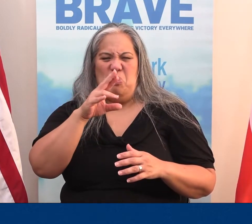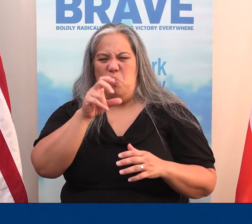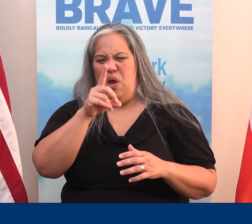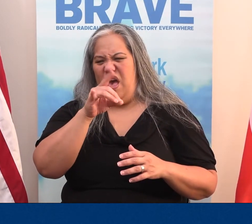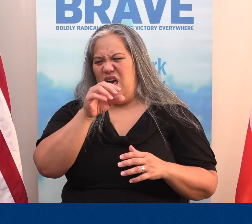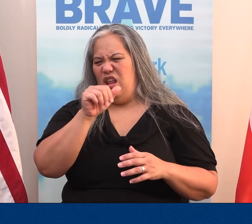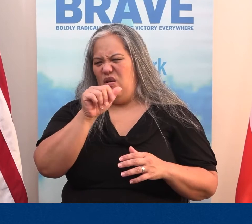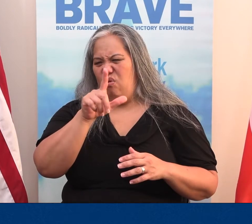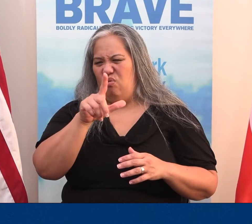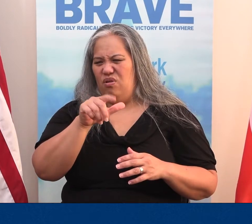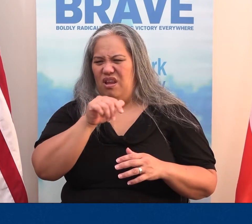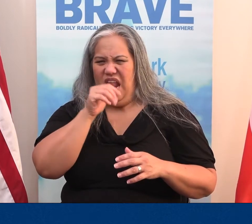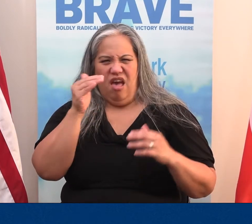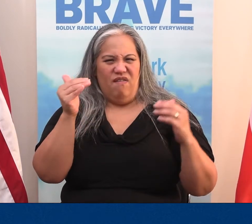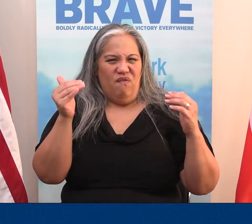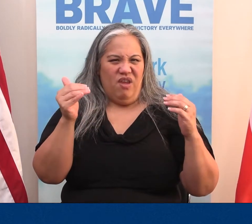radical. That just seems unfair.